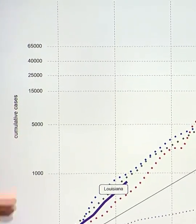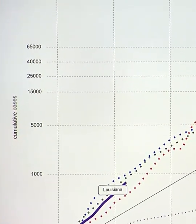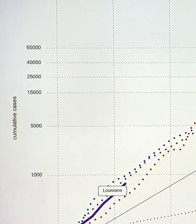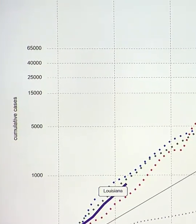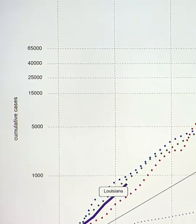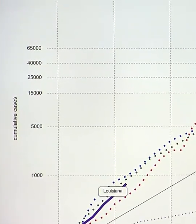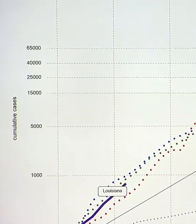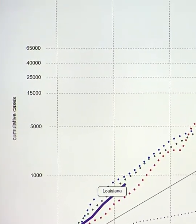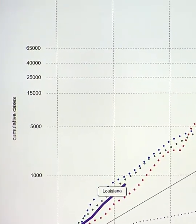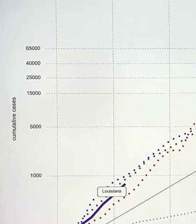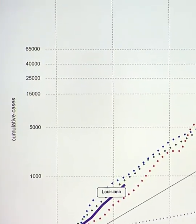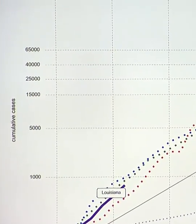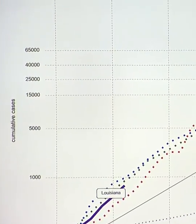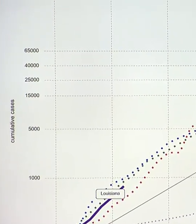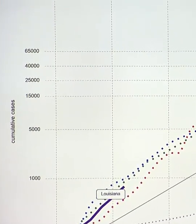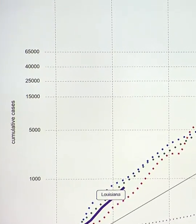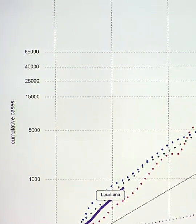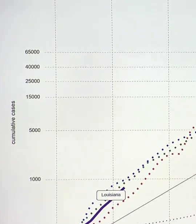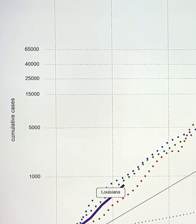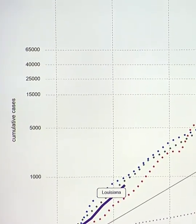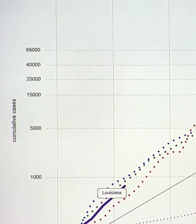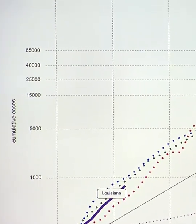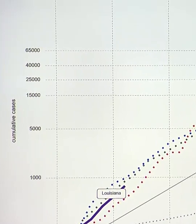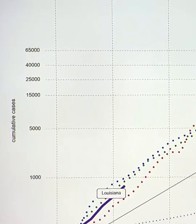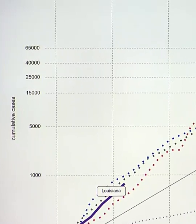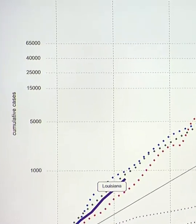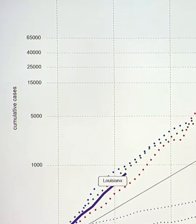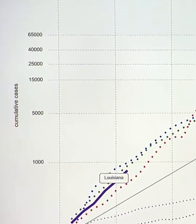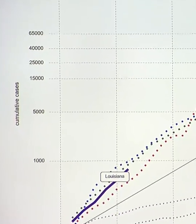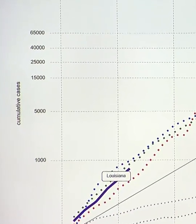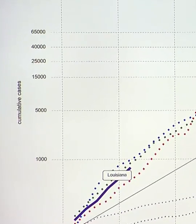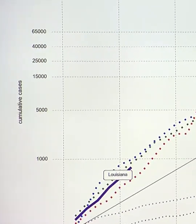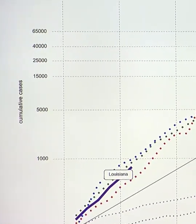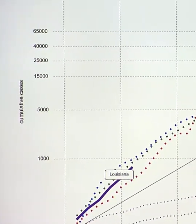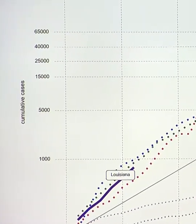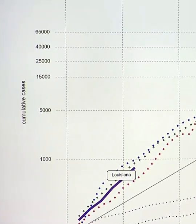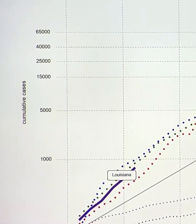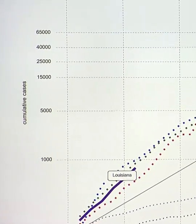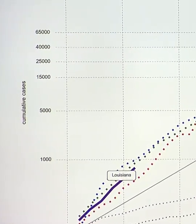we're on it's not much different than spain or italy